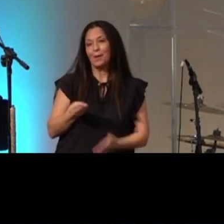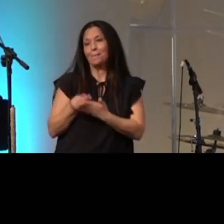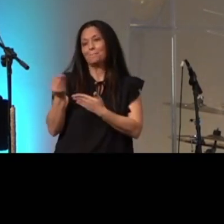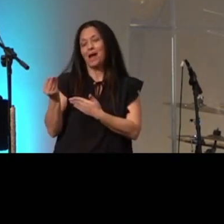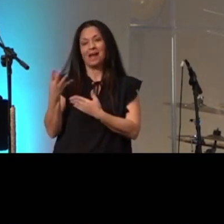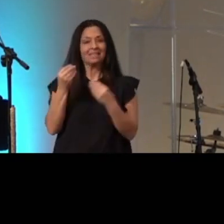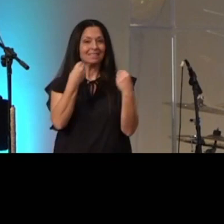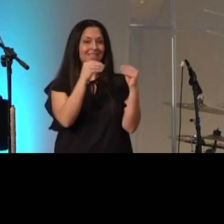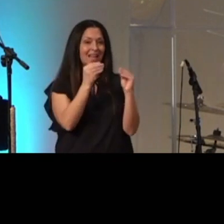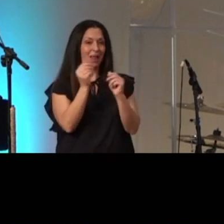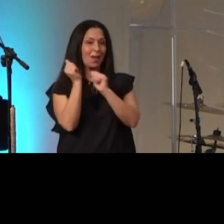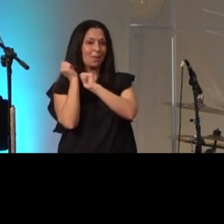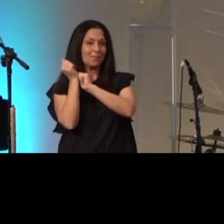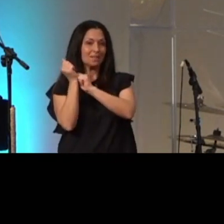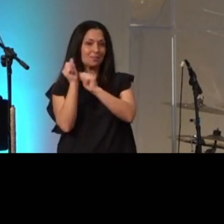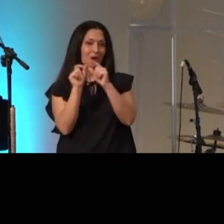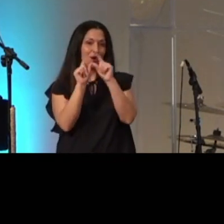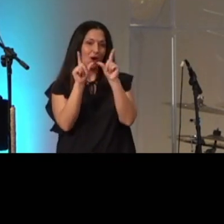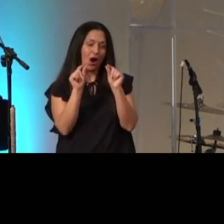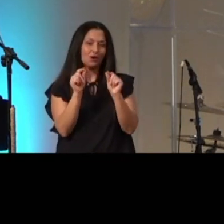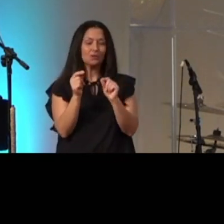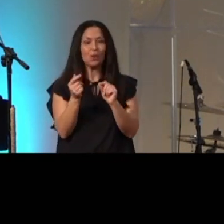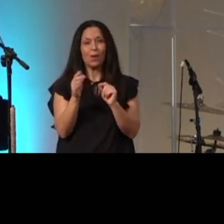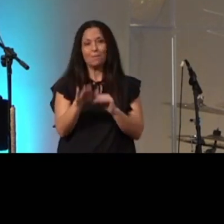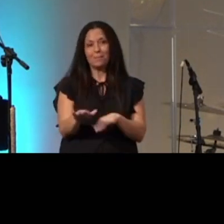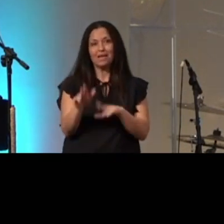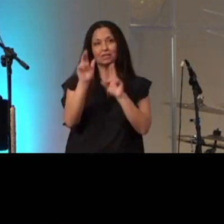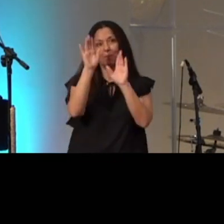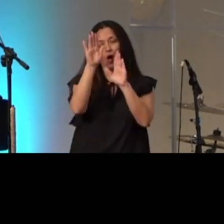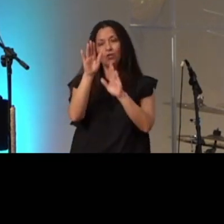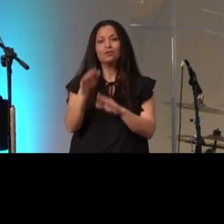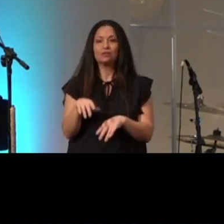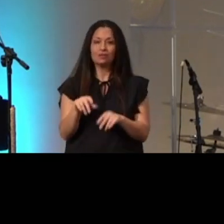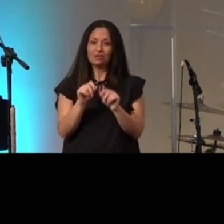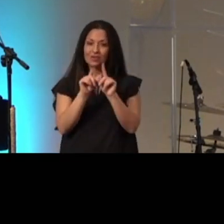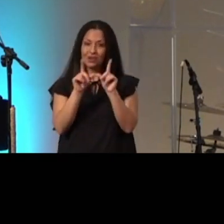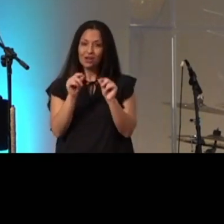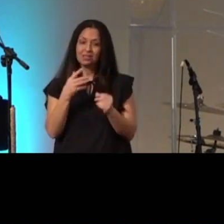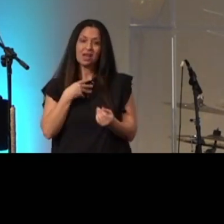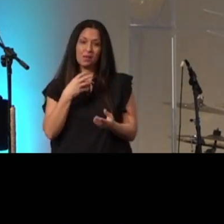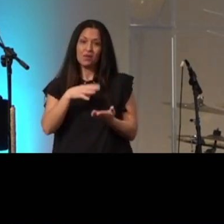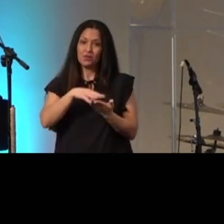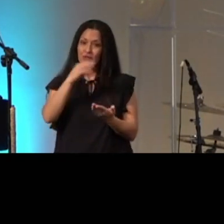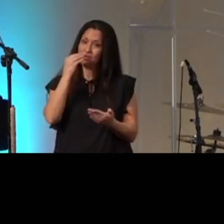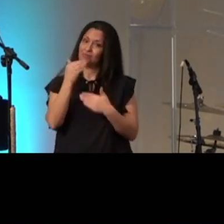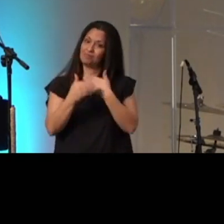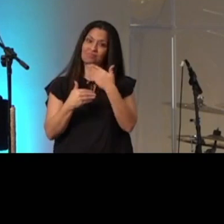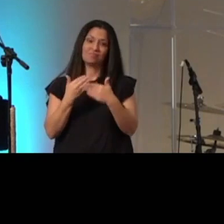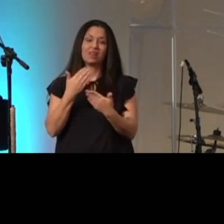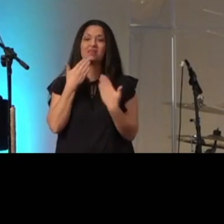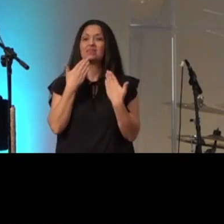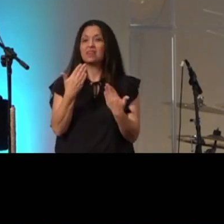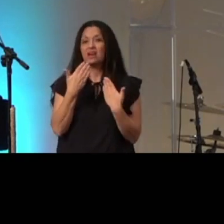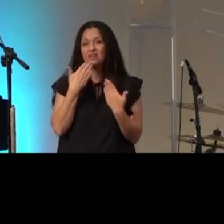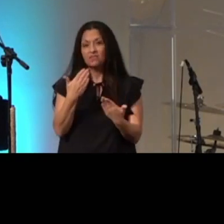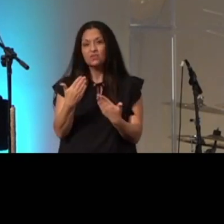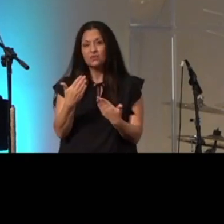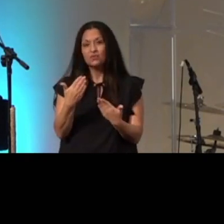selling baseball cards football cards basketball cards and I'm learning to be thankful and I'm serious when I say this and I'm learning to be thankful